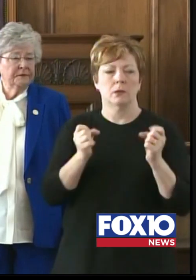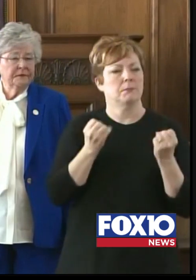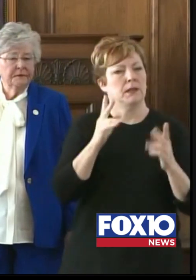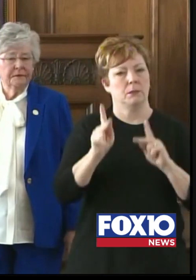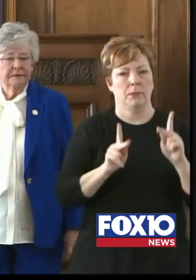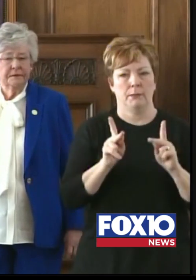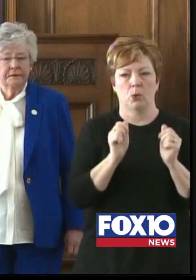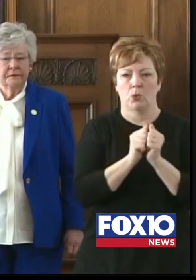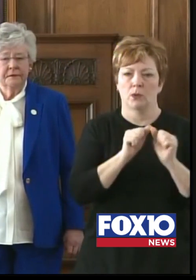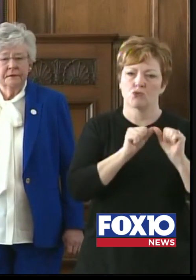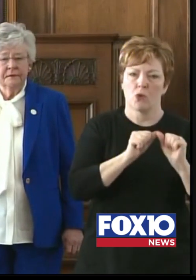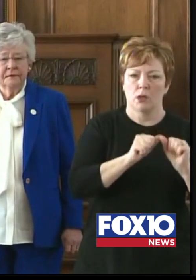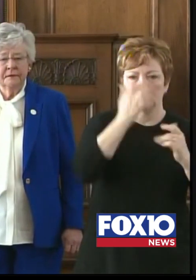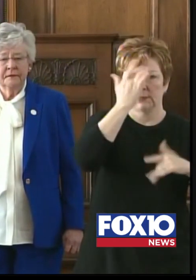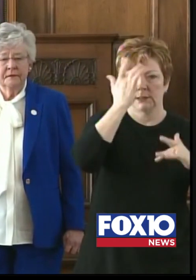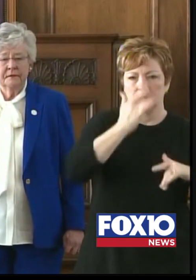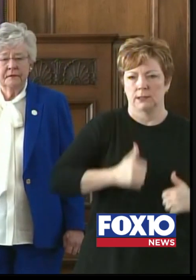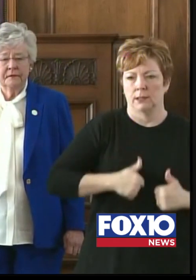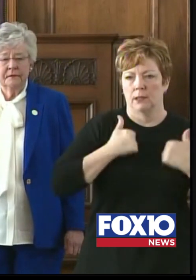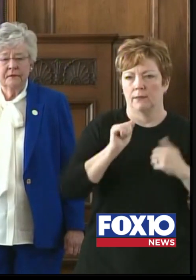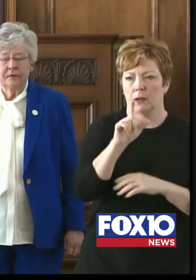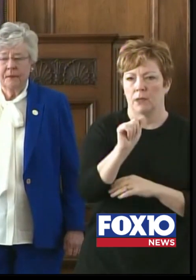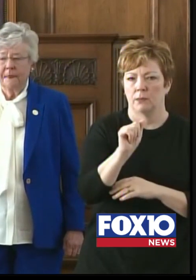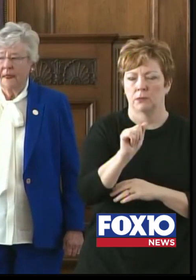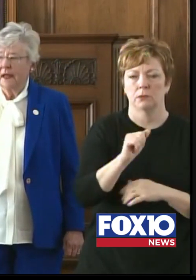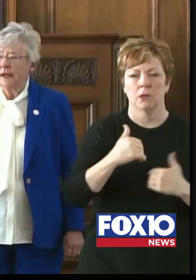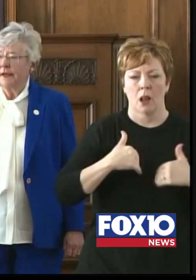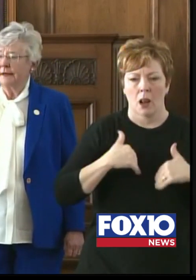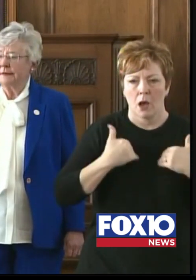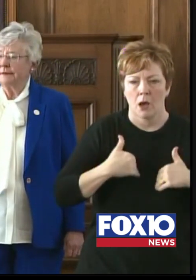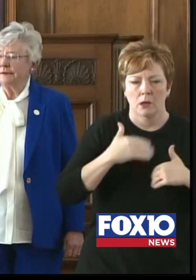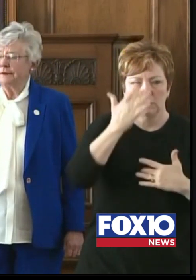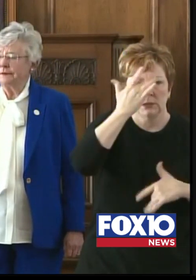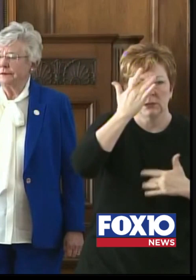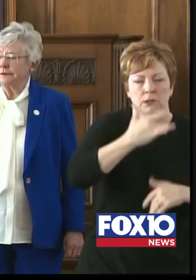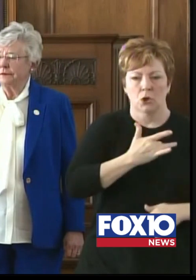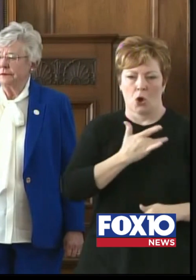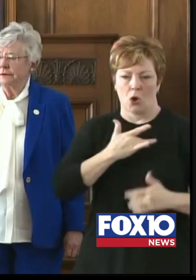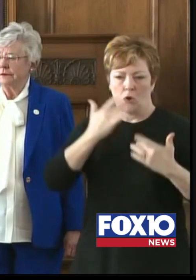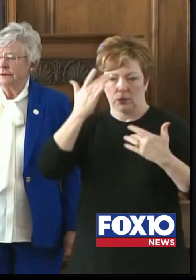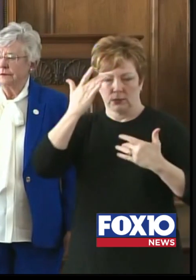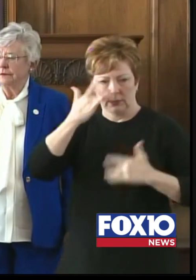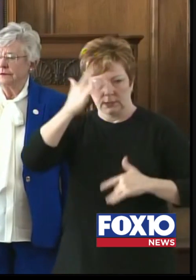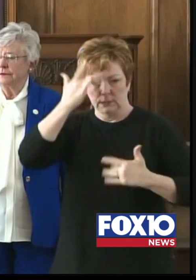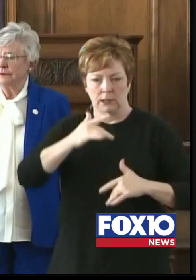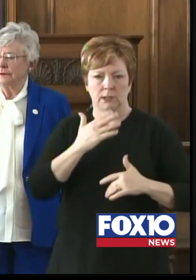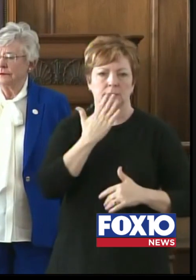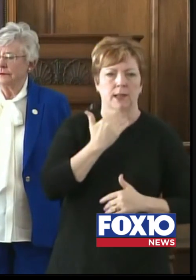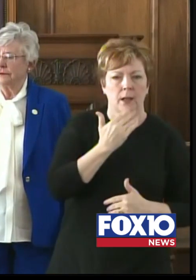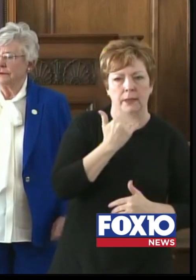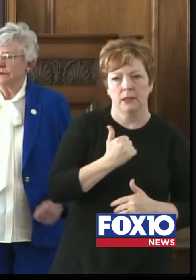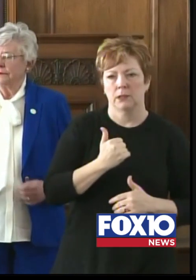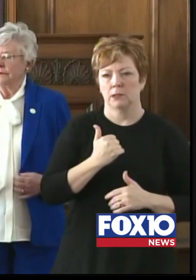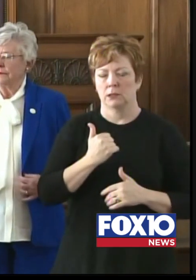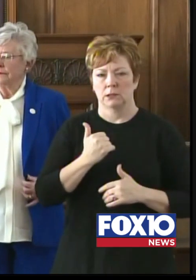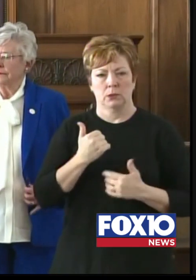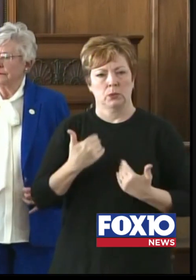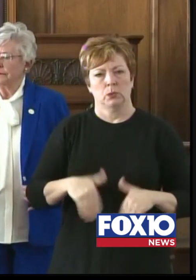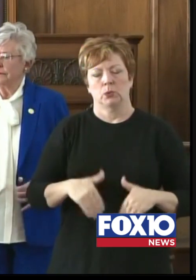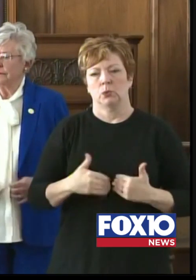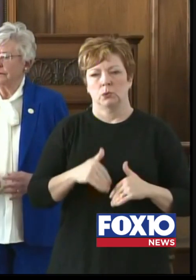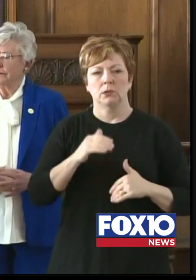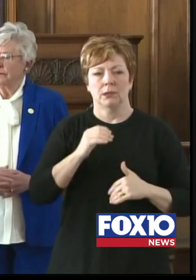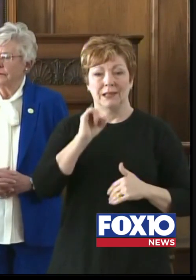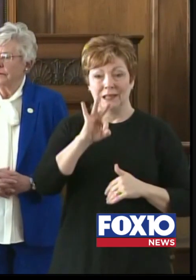people with diabetes and with heart disease and with lung disease. And we know that those people, they're much more likely to do poorly if they're exposed.